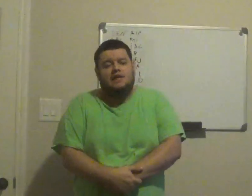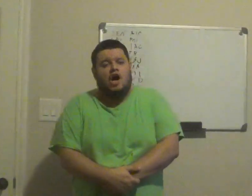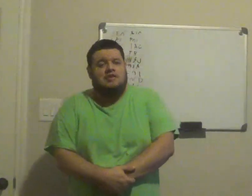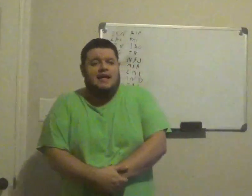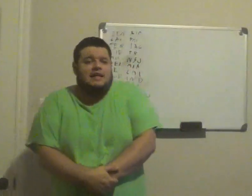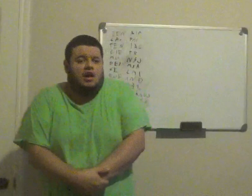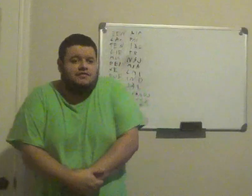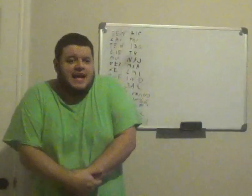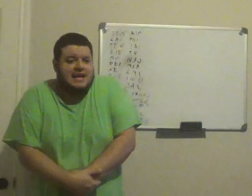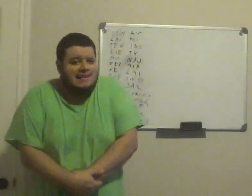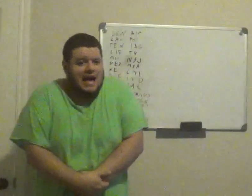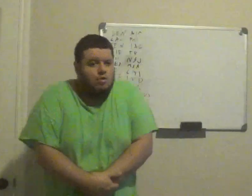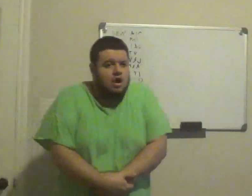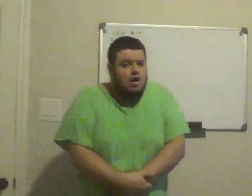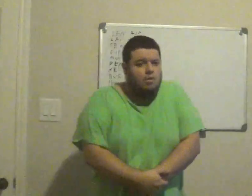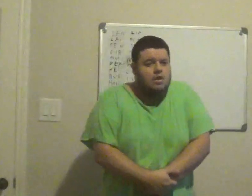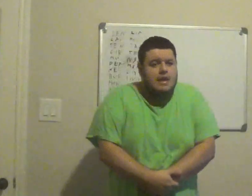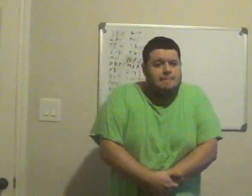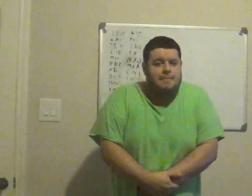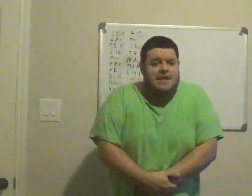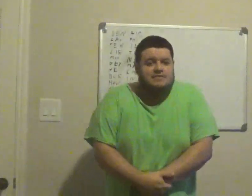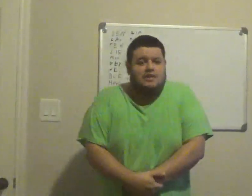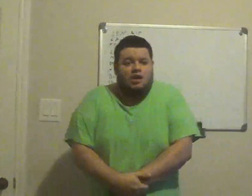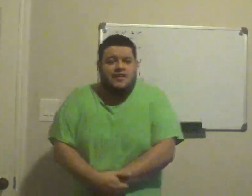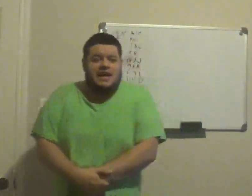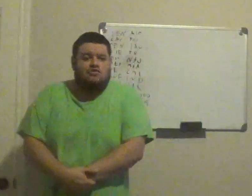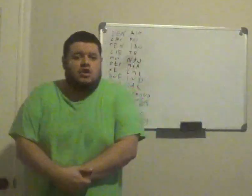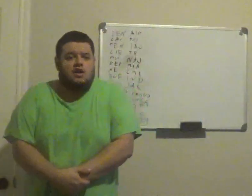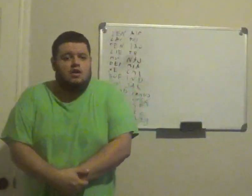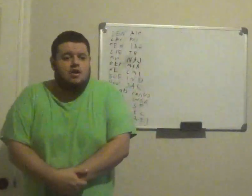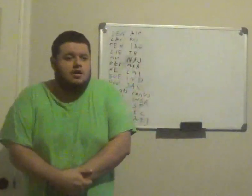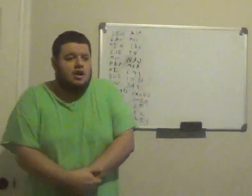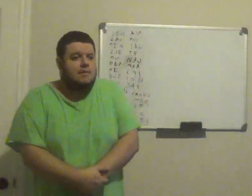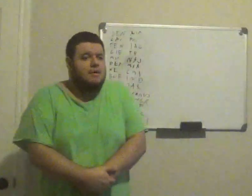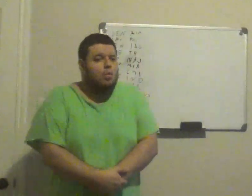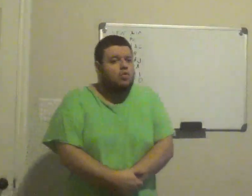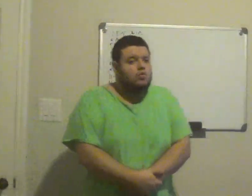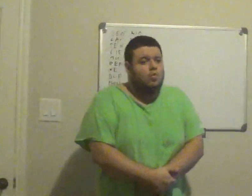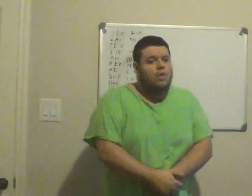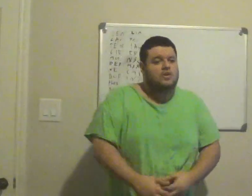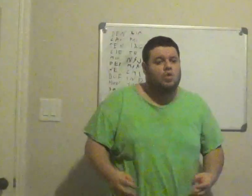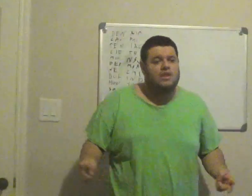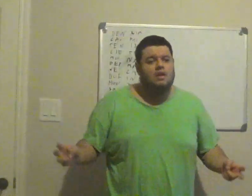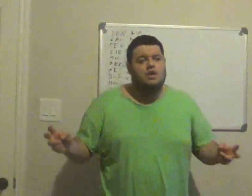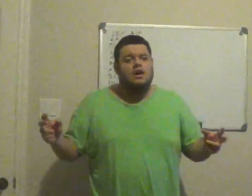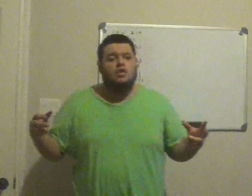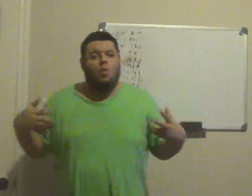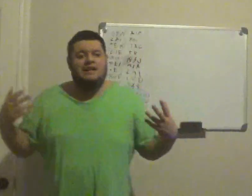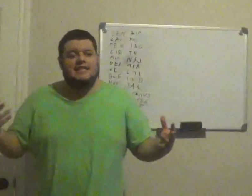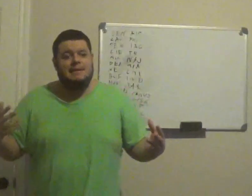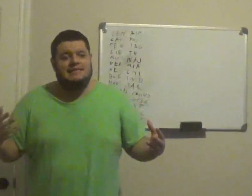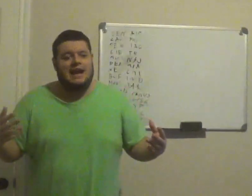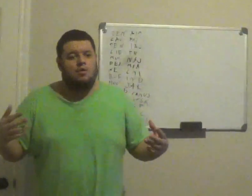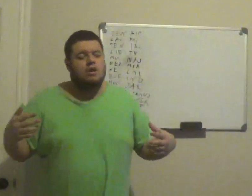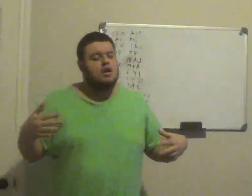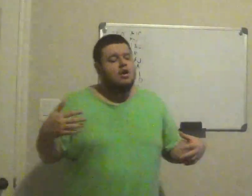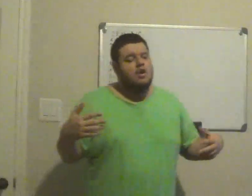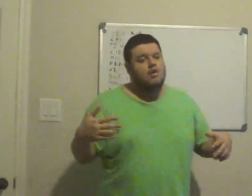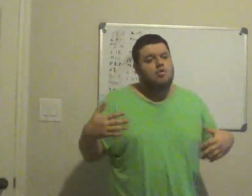in Las Vegas, I don't know, maybe because in Las Vegas, you're going to be the only, the one team in town, you know, you